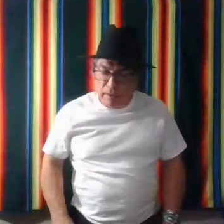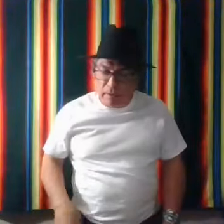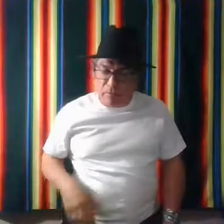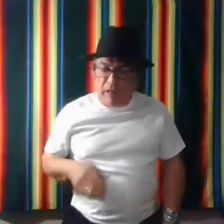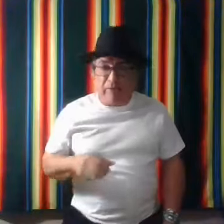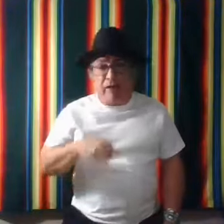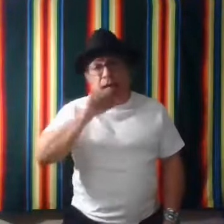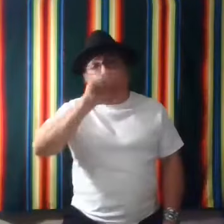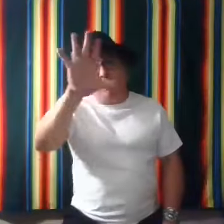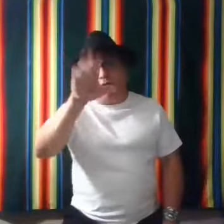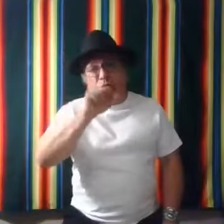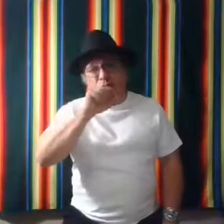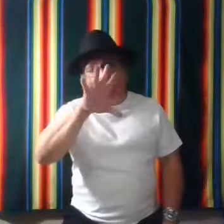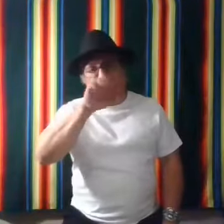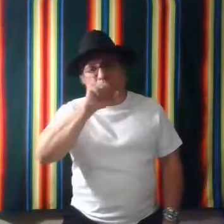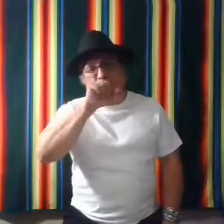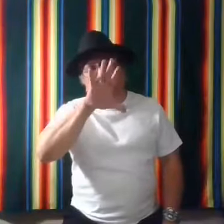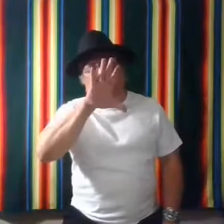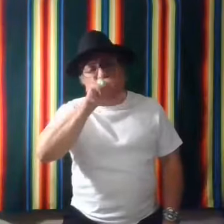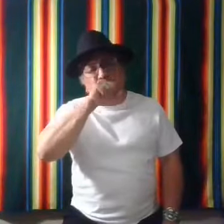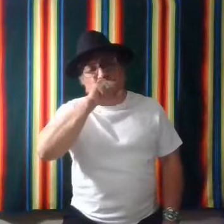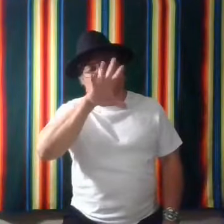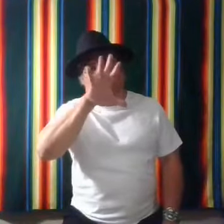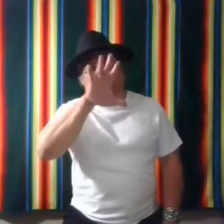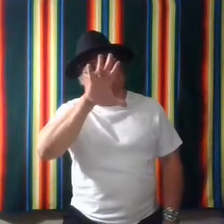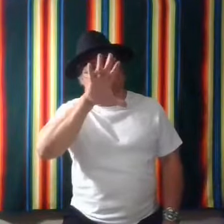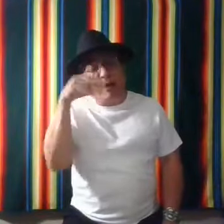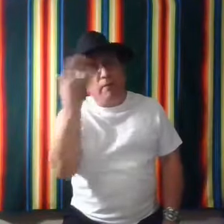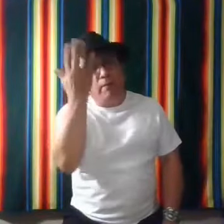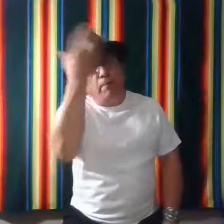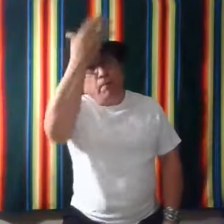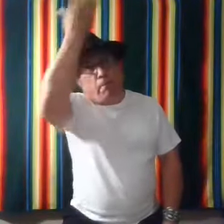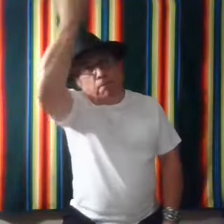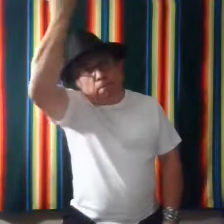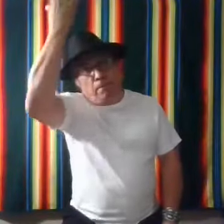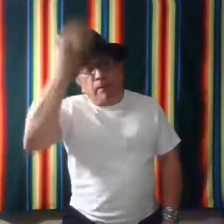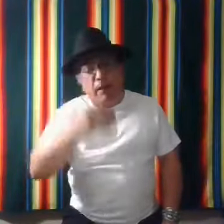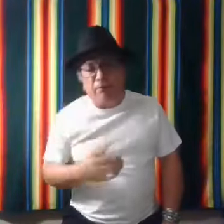You're laughing loud. you put your hand like this. All right. Yeah.